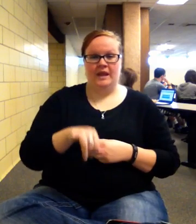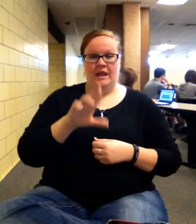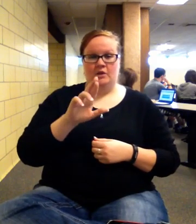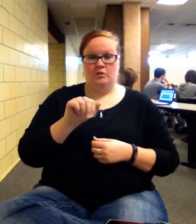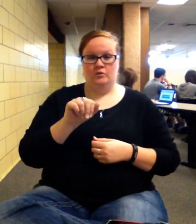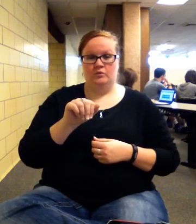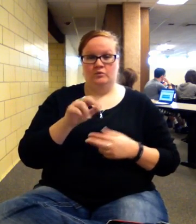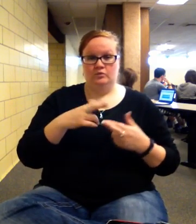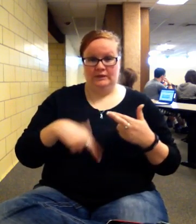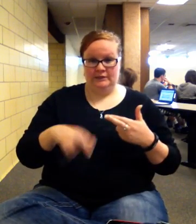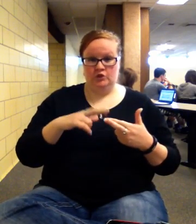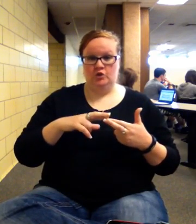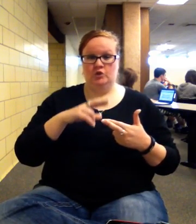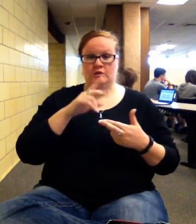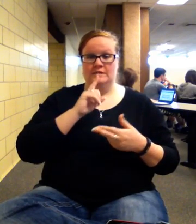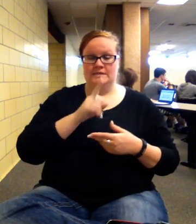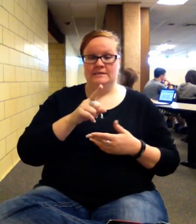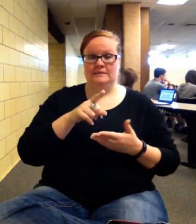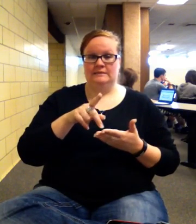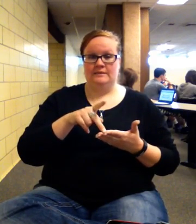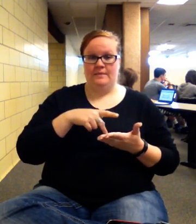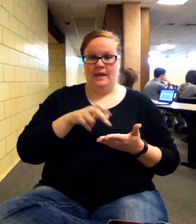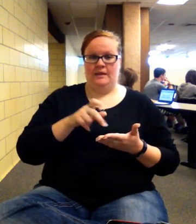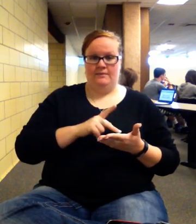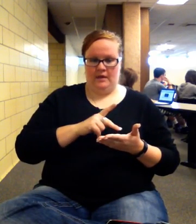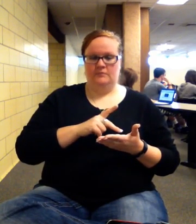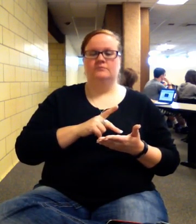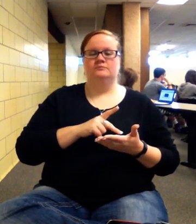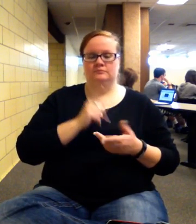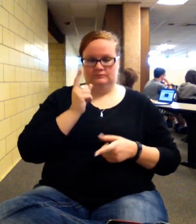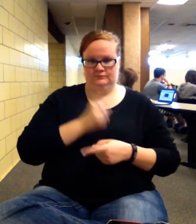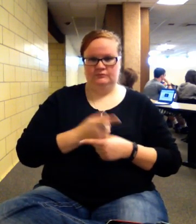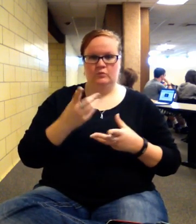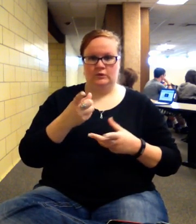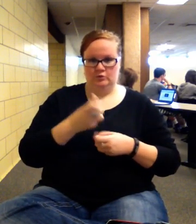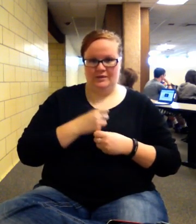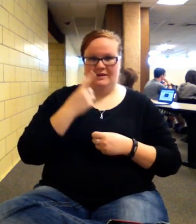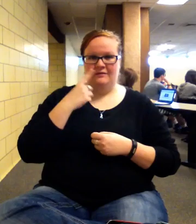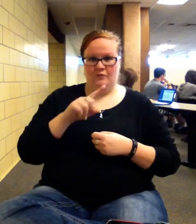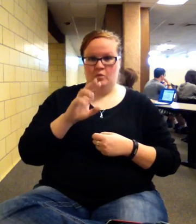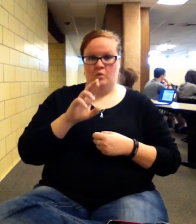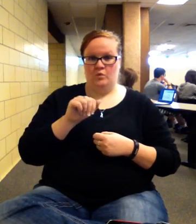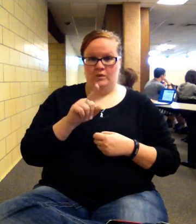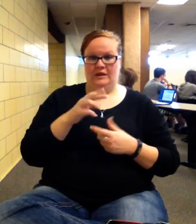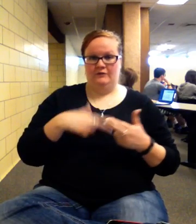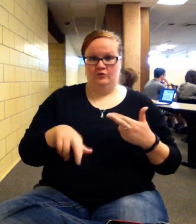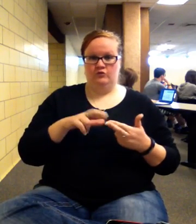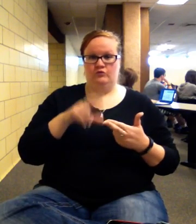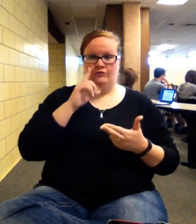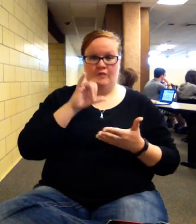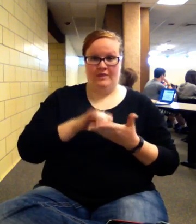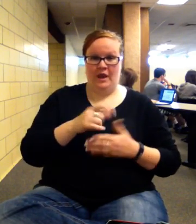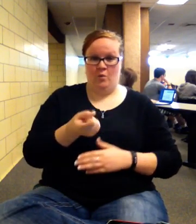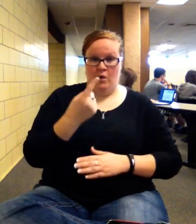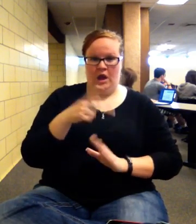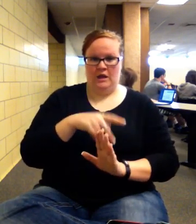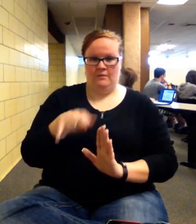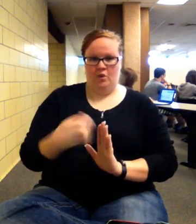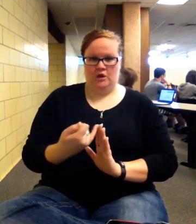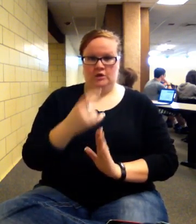paying there. Right. Okay. What you would get for a rate of return for that one project only. So good question. Which is